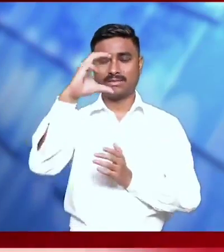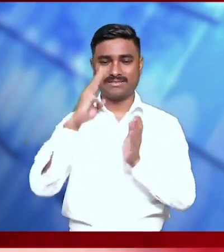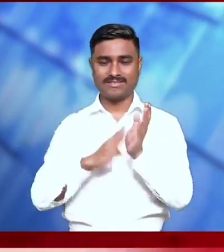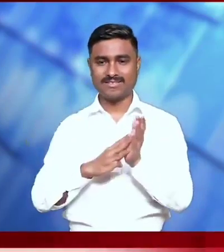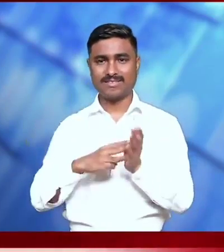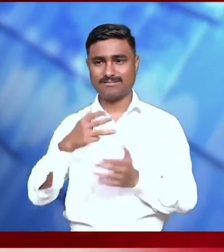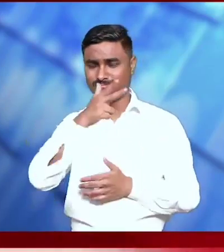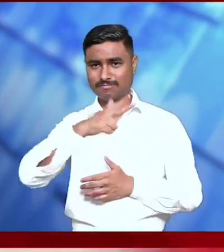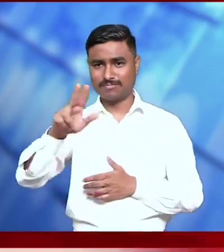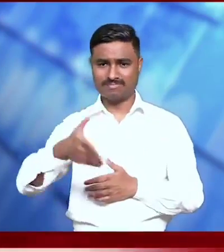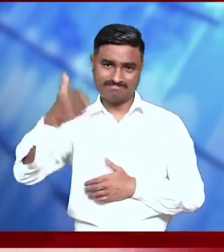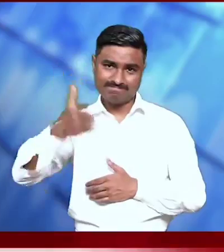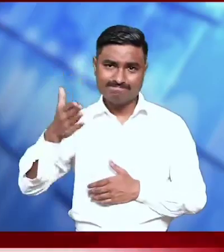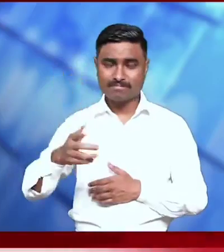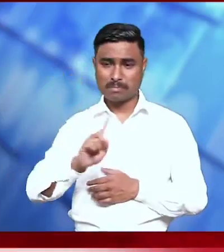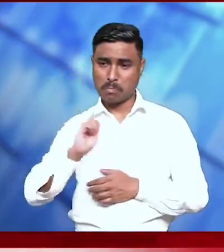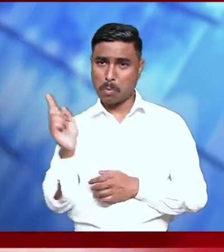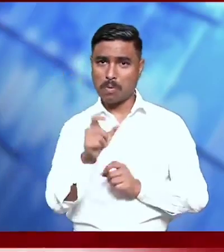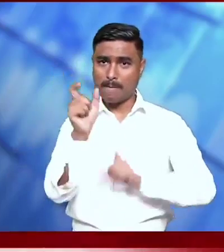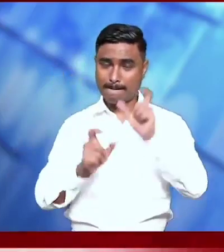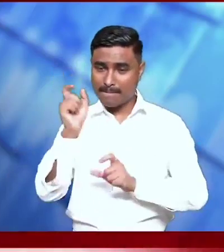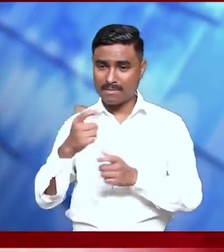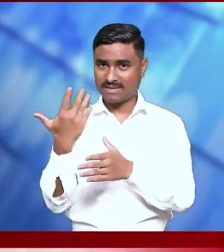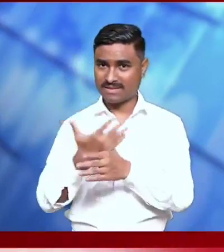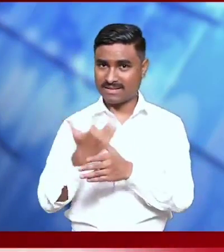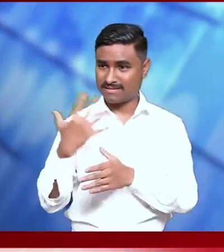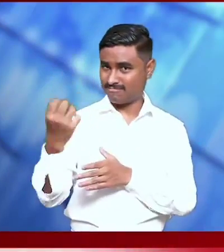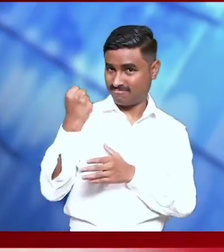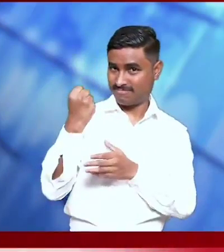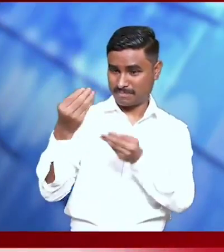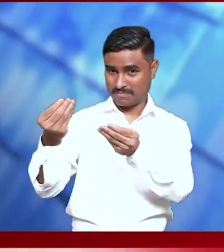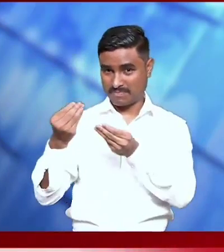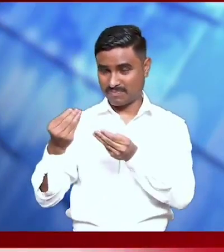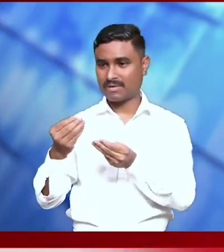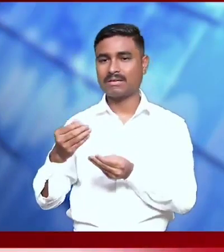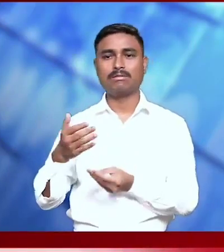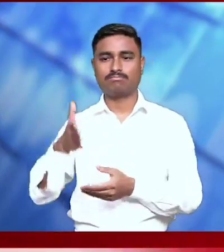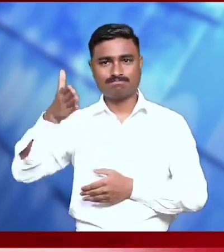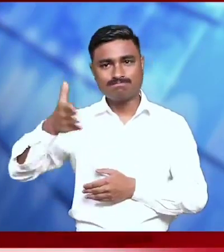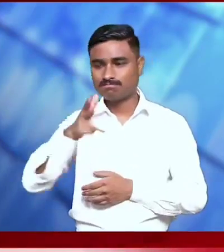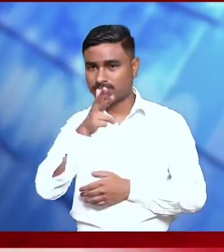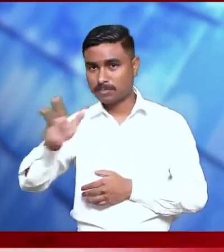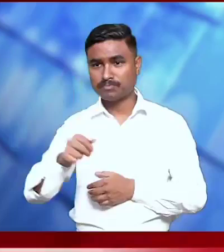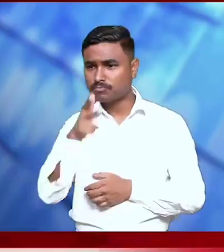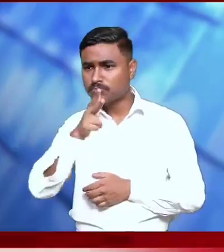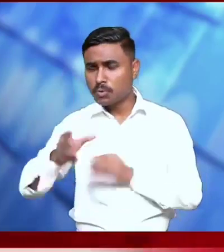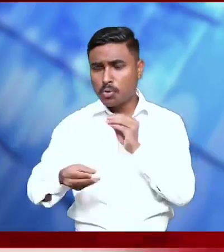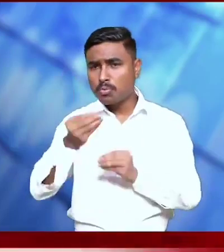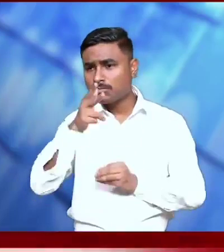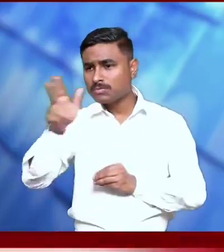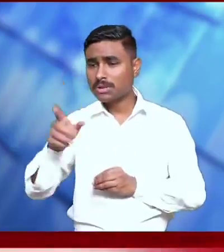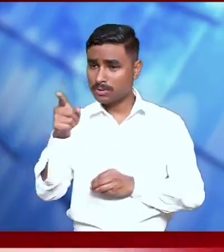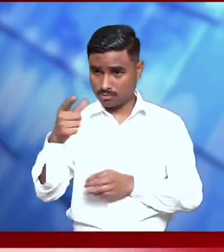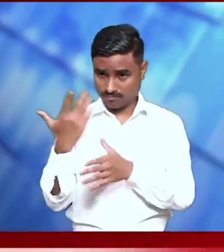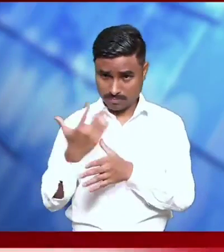in his speech congratulated all the beneficiaries who received the appointment order and directed the new appointees to